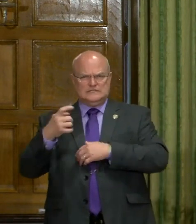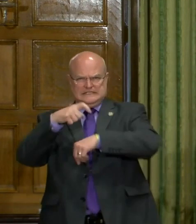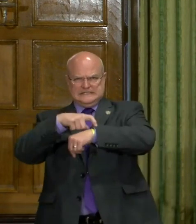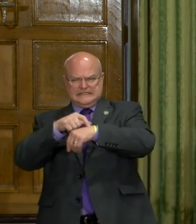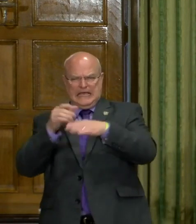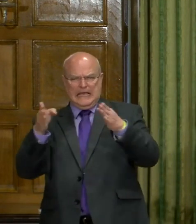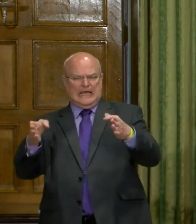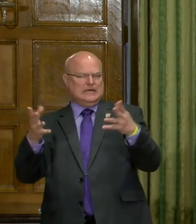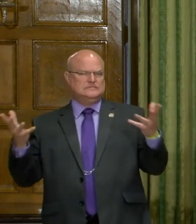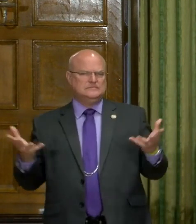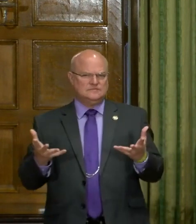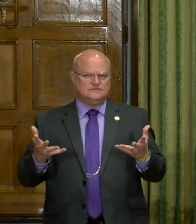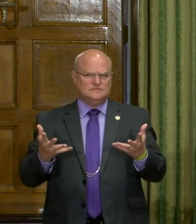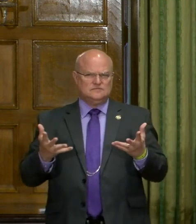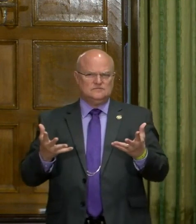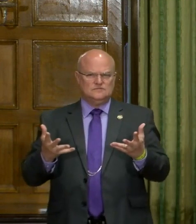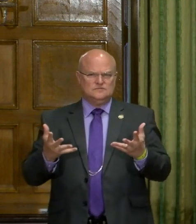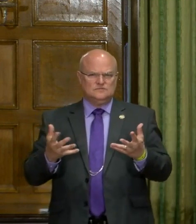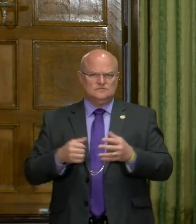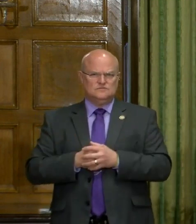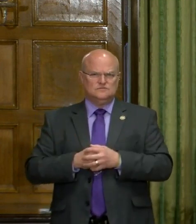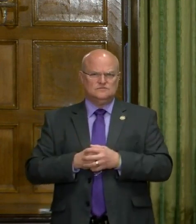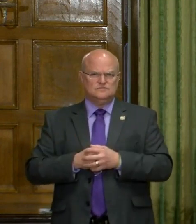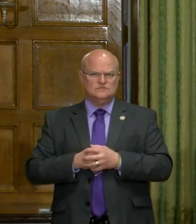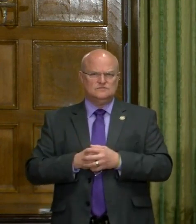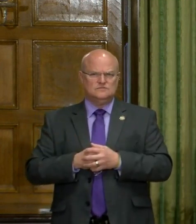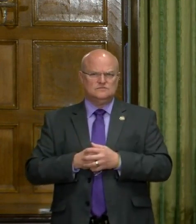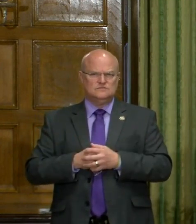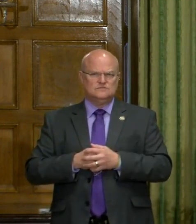that you want to see, uh, pass over?